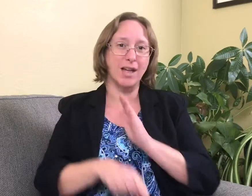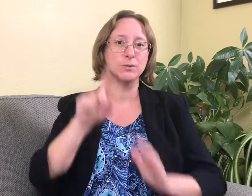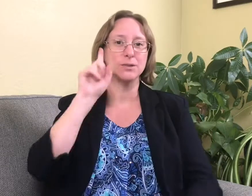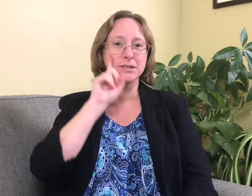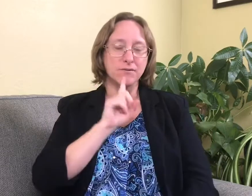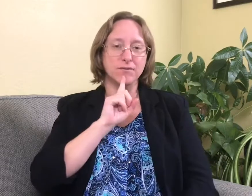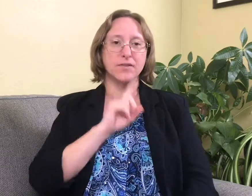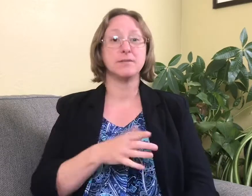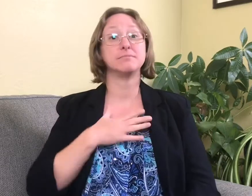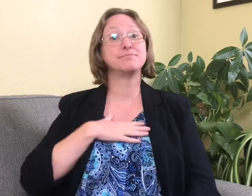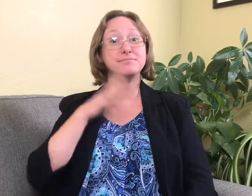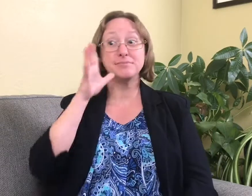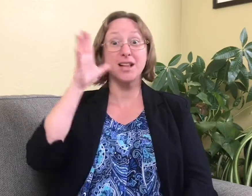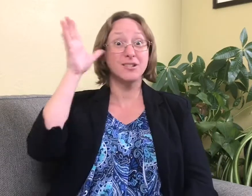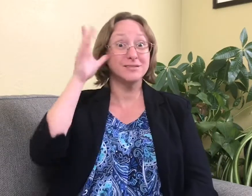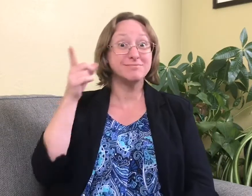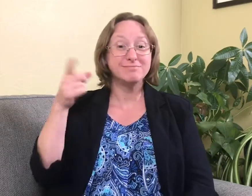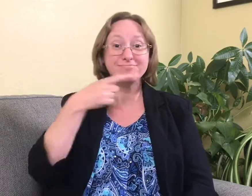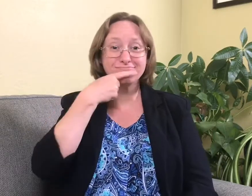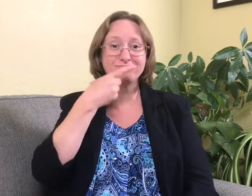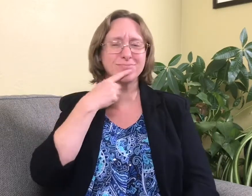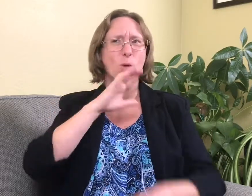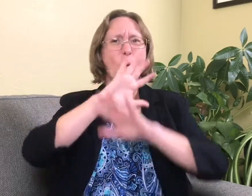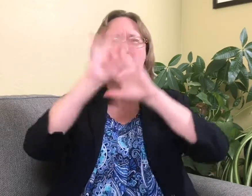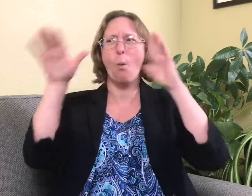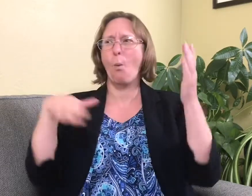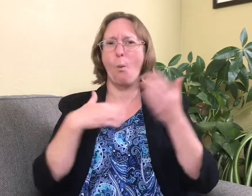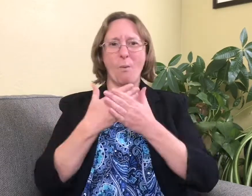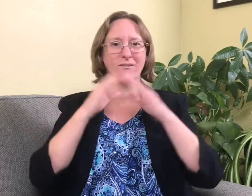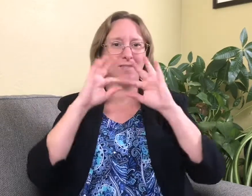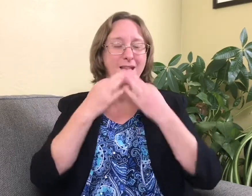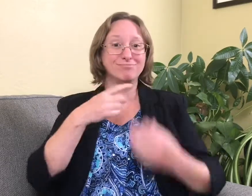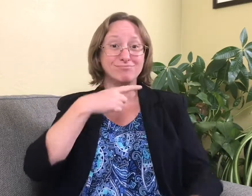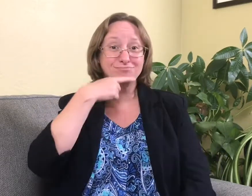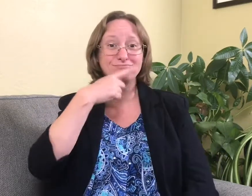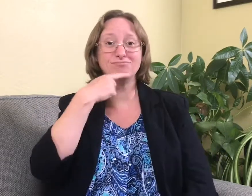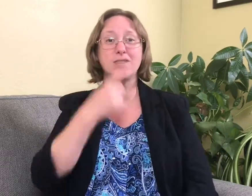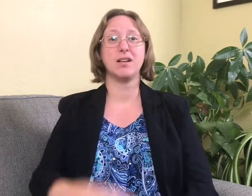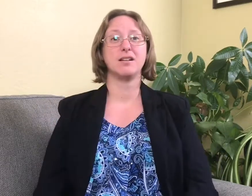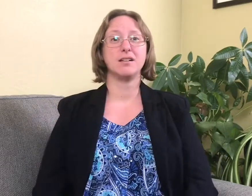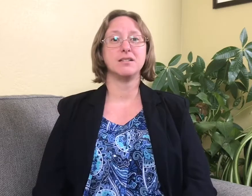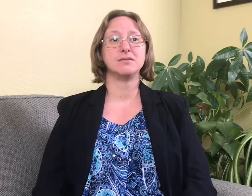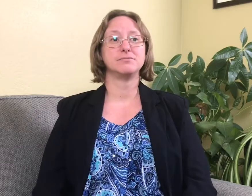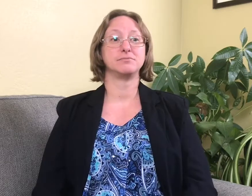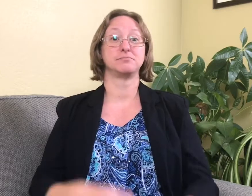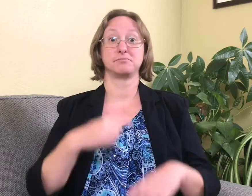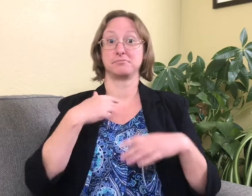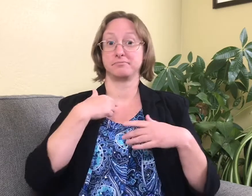and I became profoundly deaf. My parents are both hearing. My entire family is able to hear.